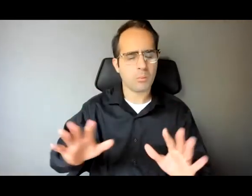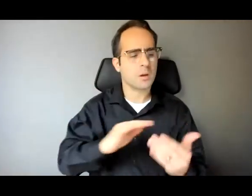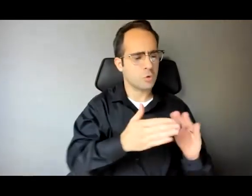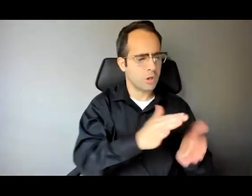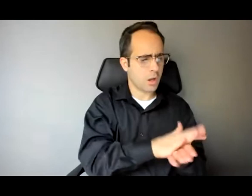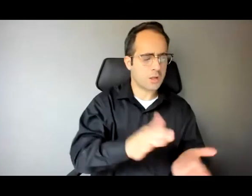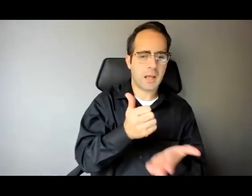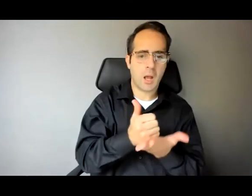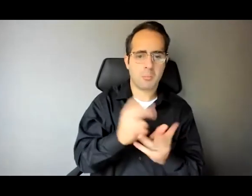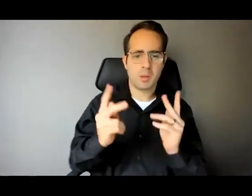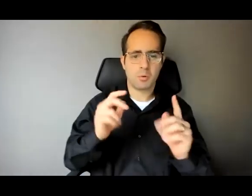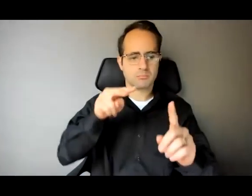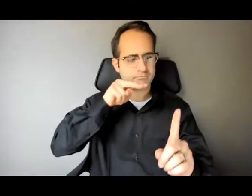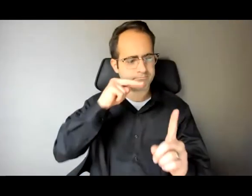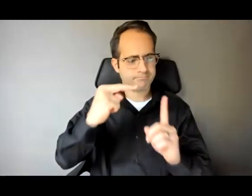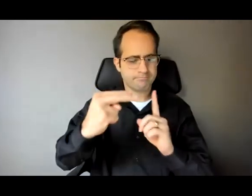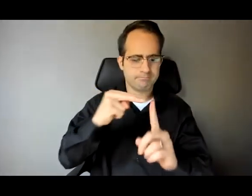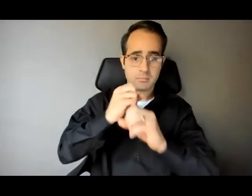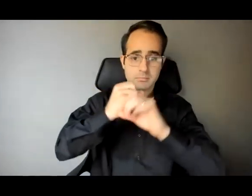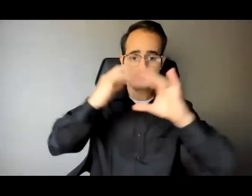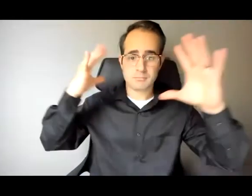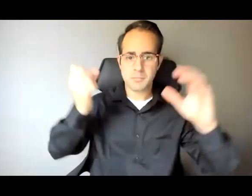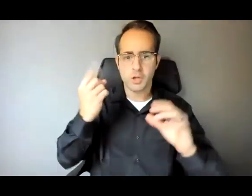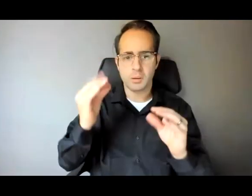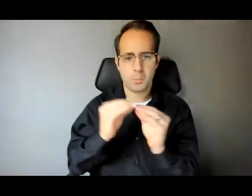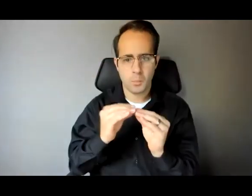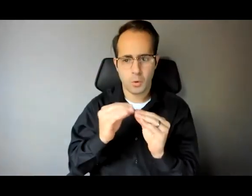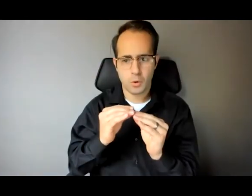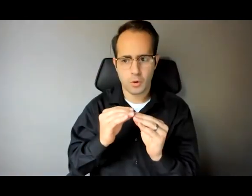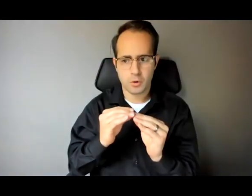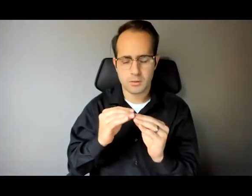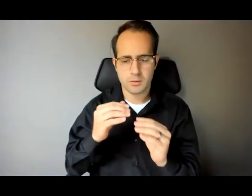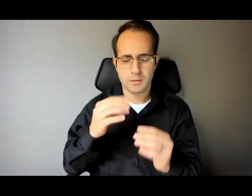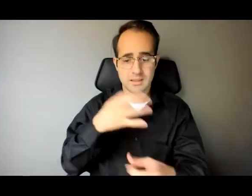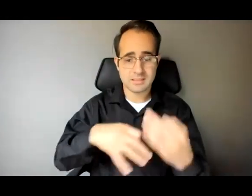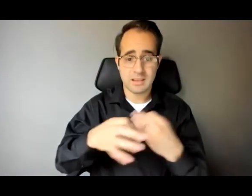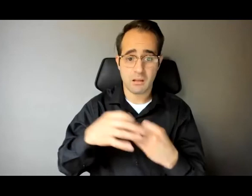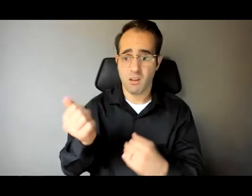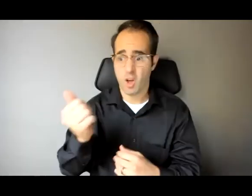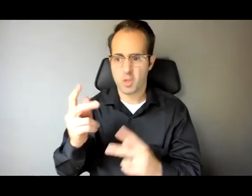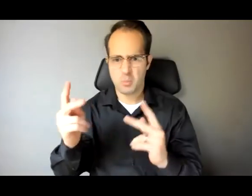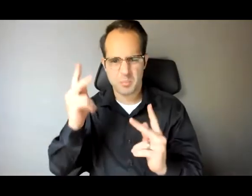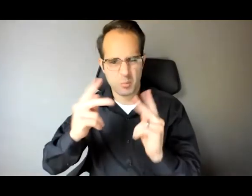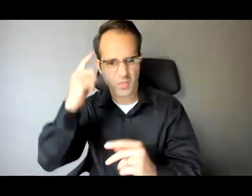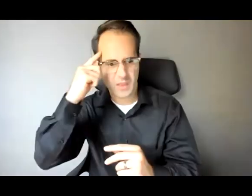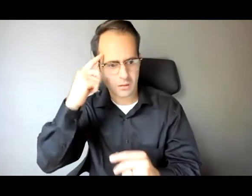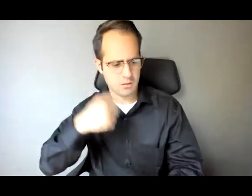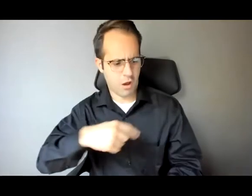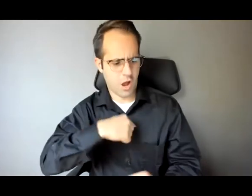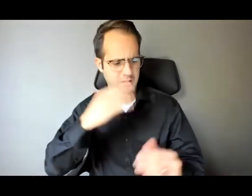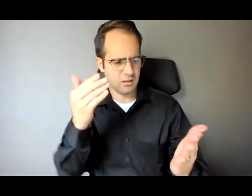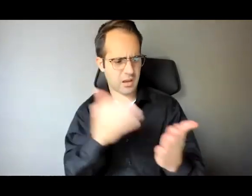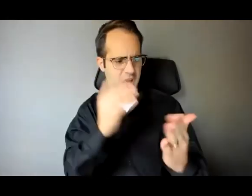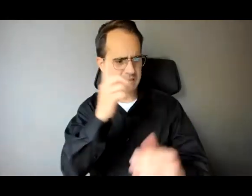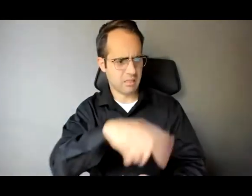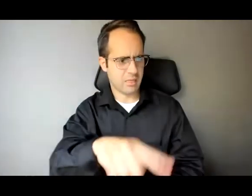an us versus them mentality having said that just to put a silver lining on this I actually have seen more and more community colleges stepping up to the plate